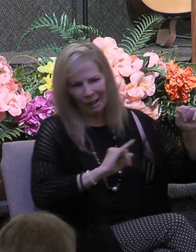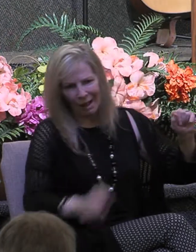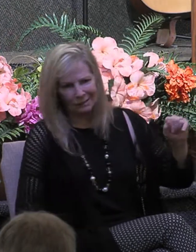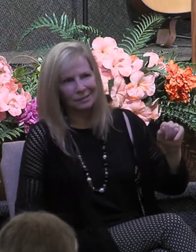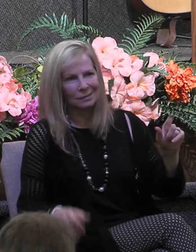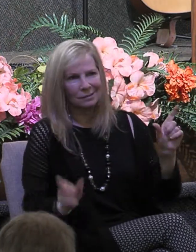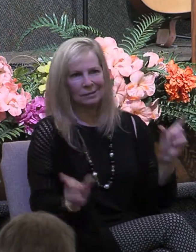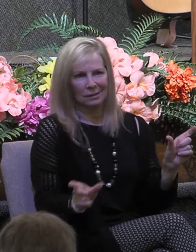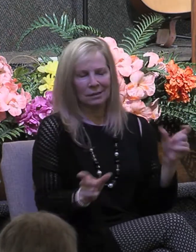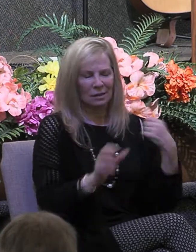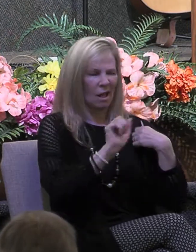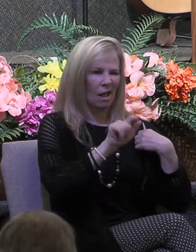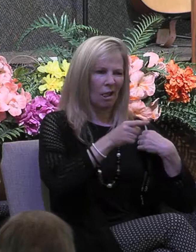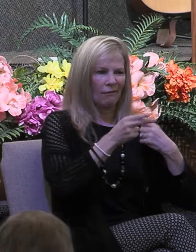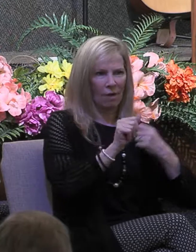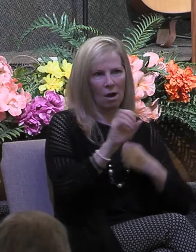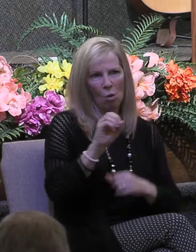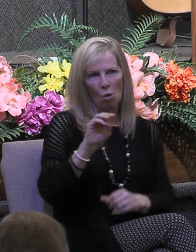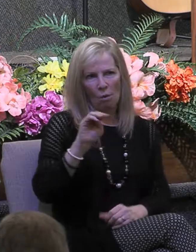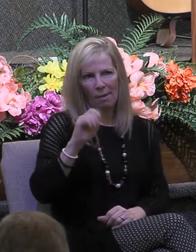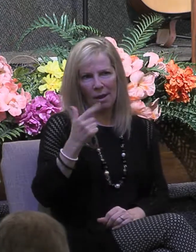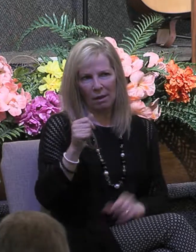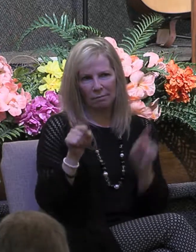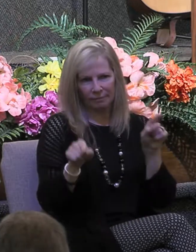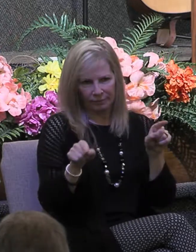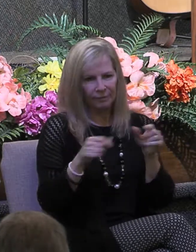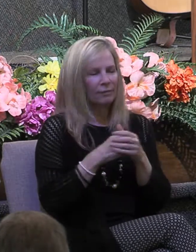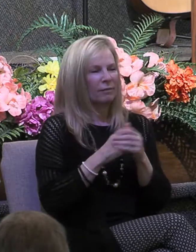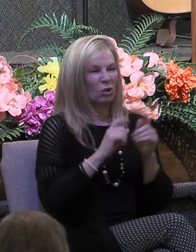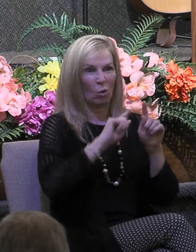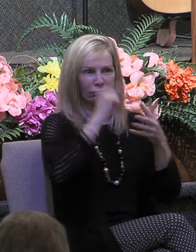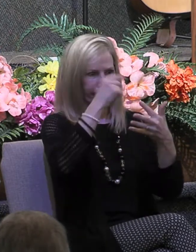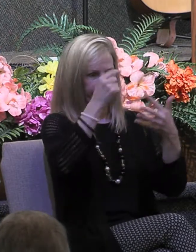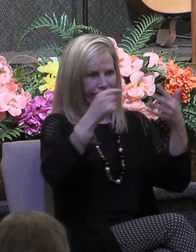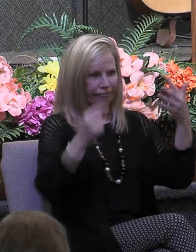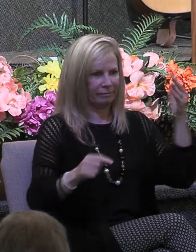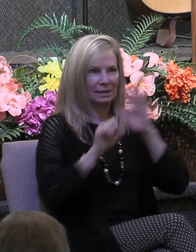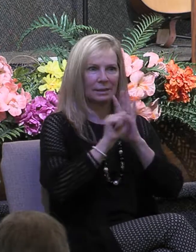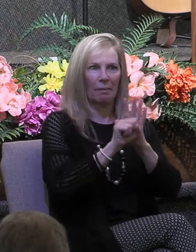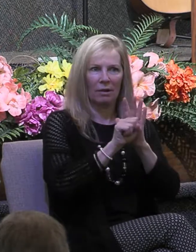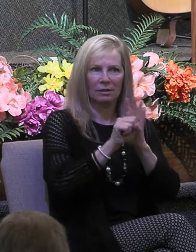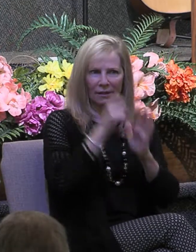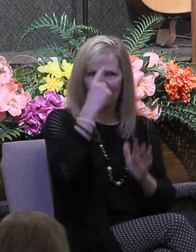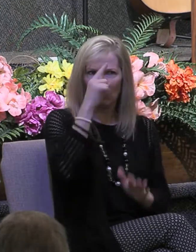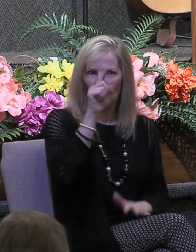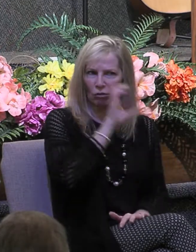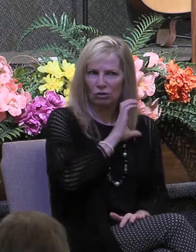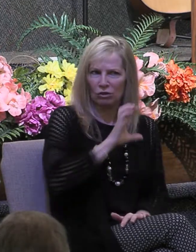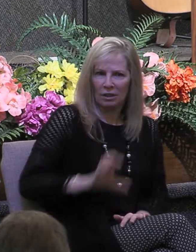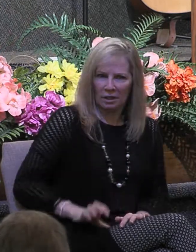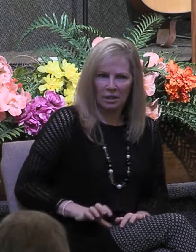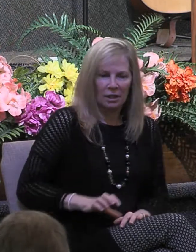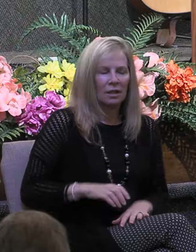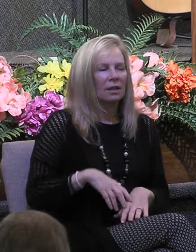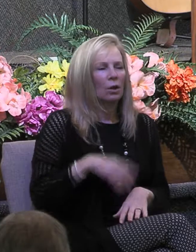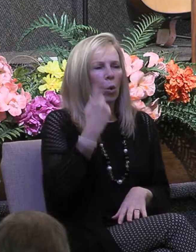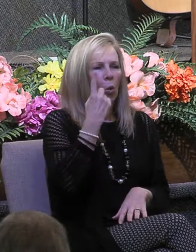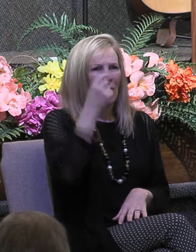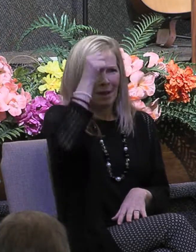alphabet. Concerning these symbols of Christianity, these and others, Francis Schaeffer wrote these